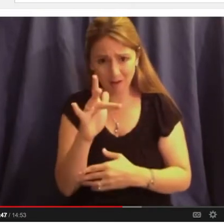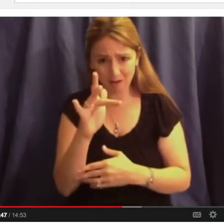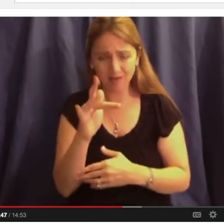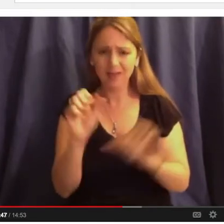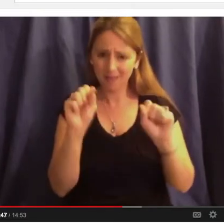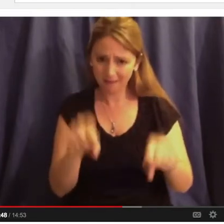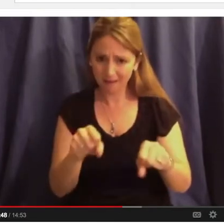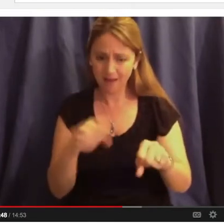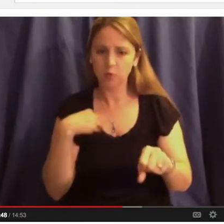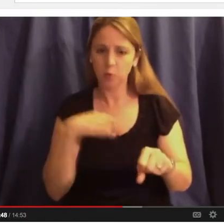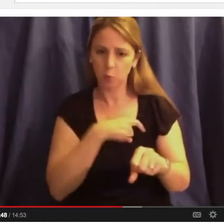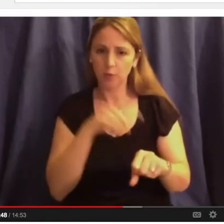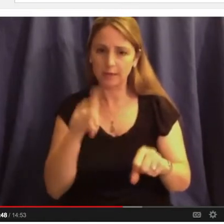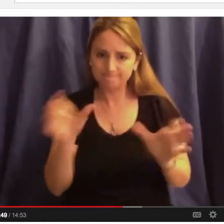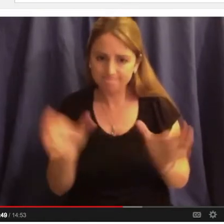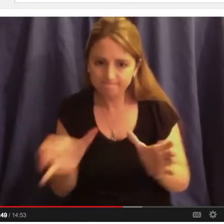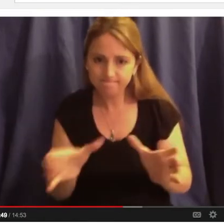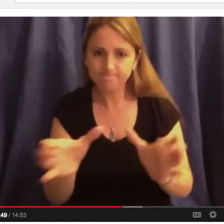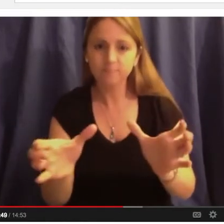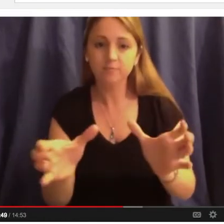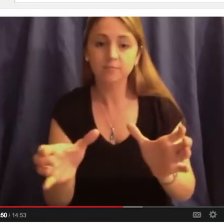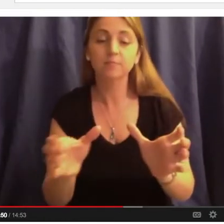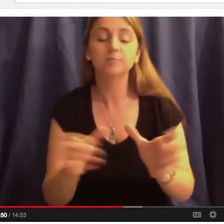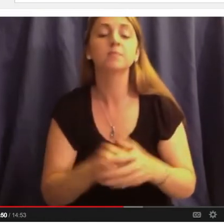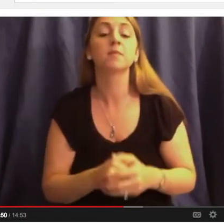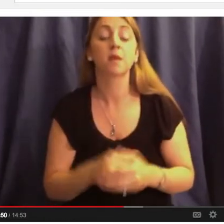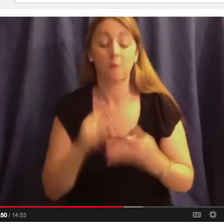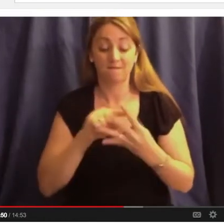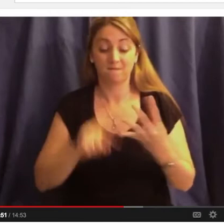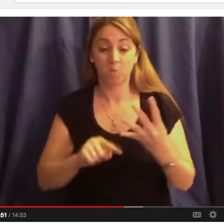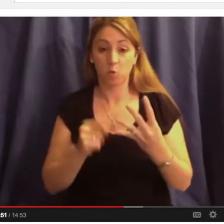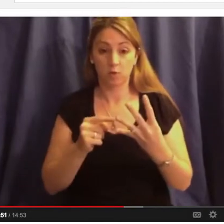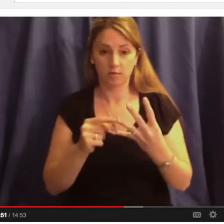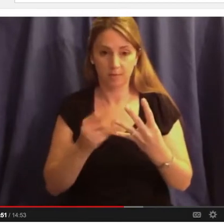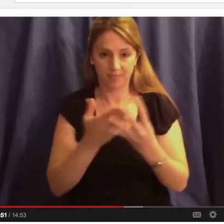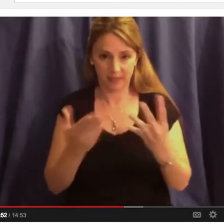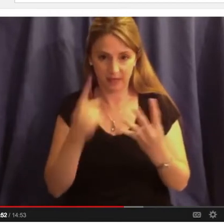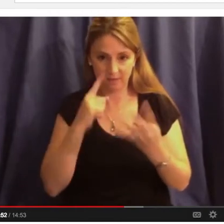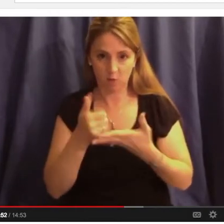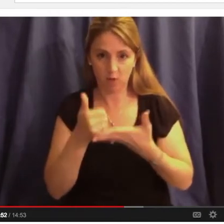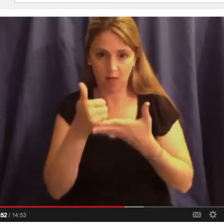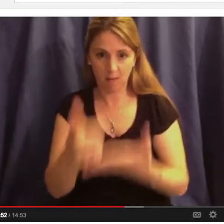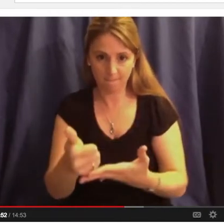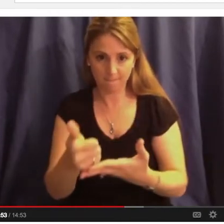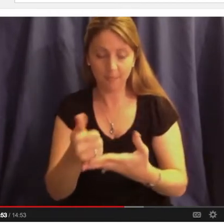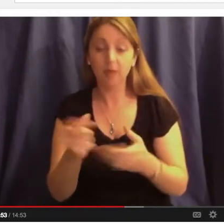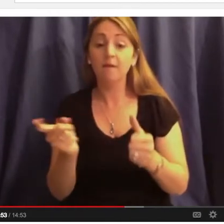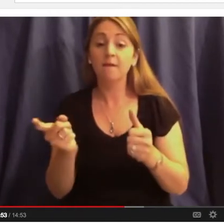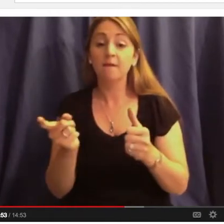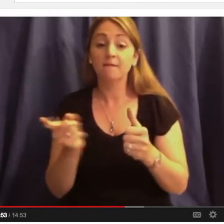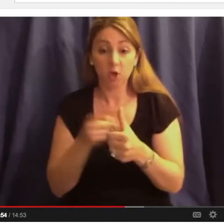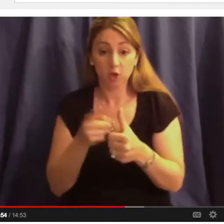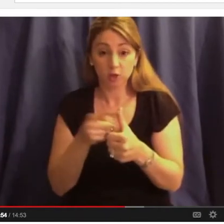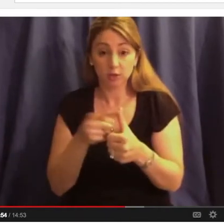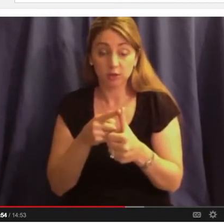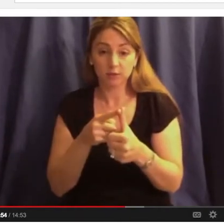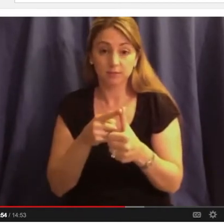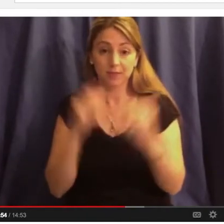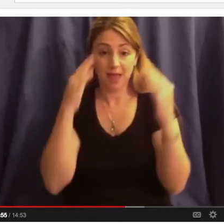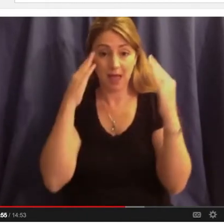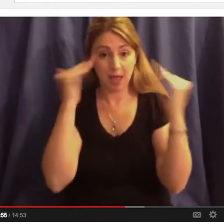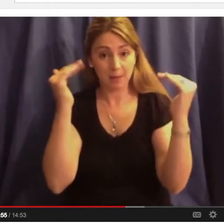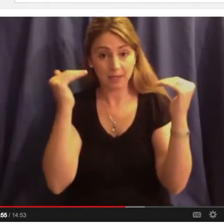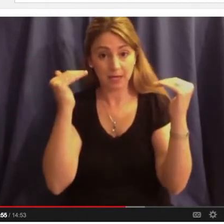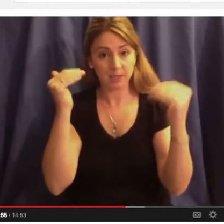did to help minority students that now are helping students in general? Number one, high expectations. It takes an understanding of the